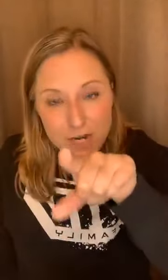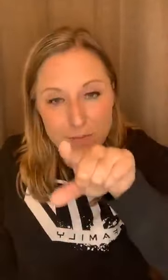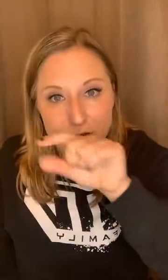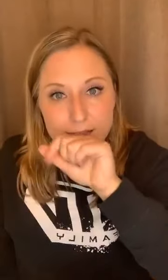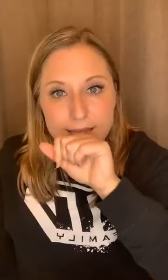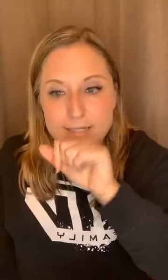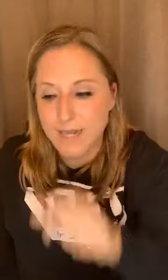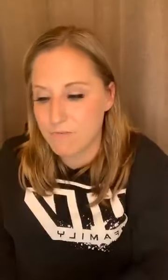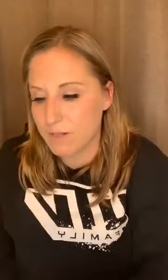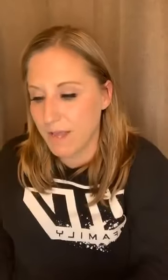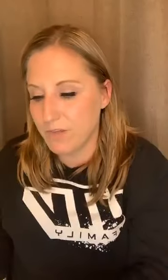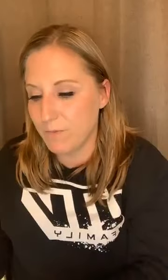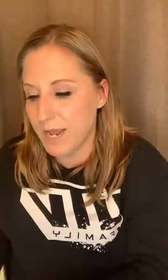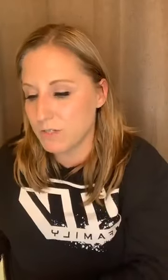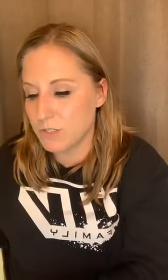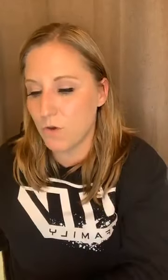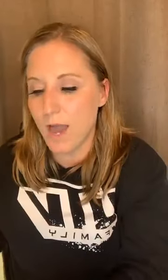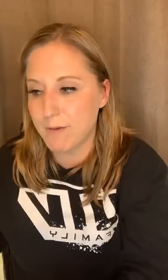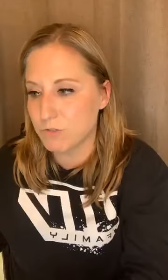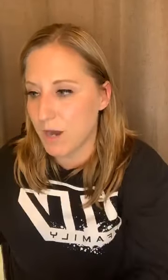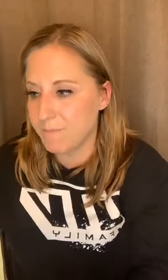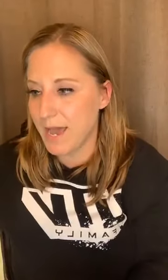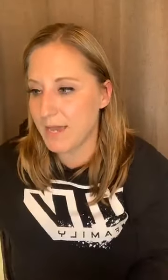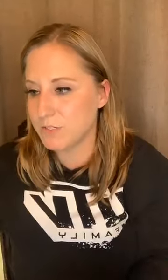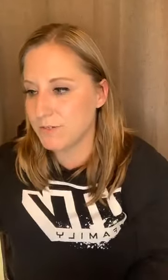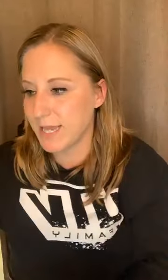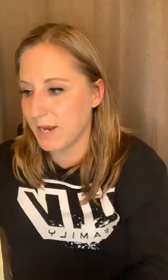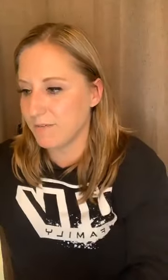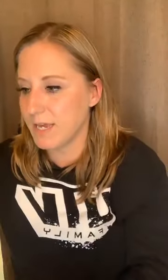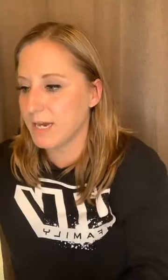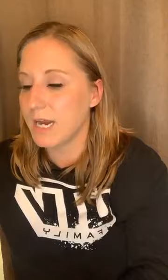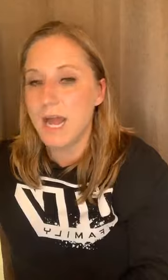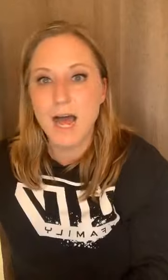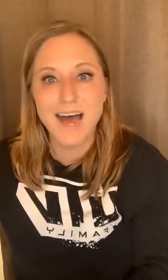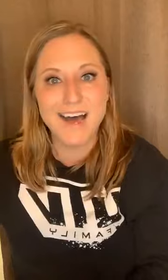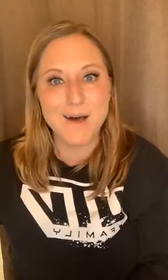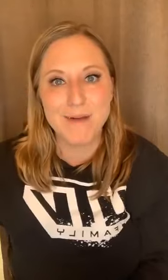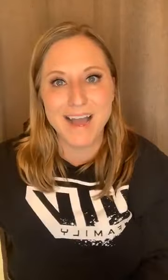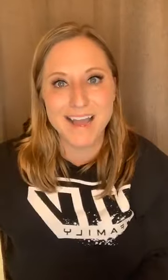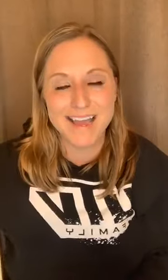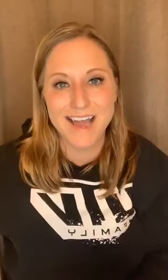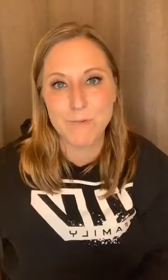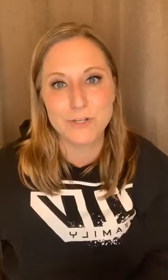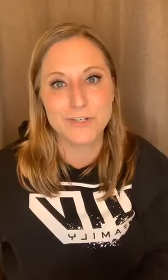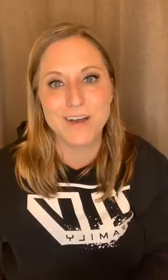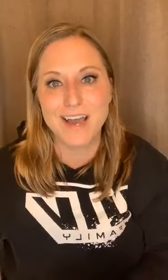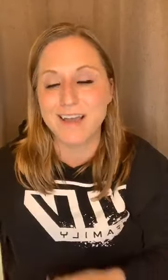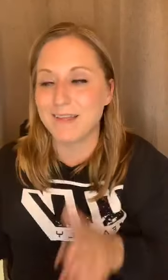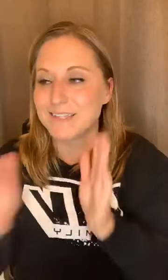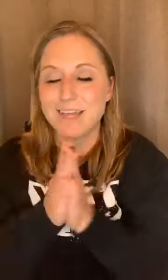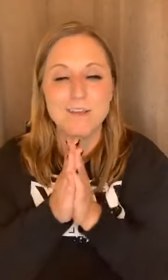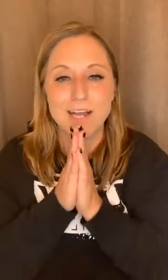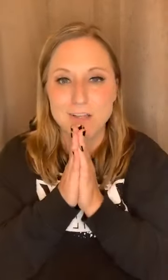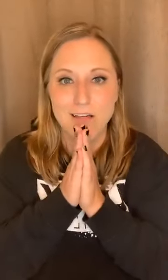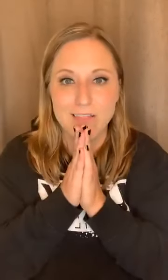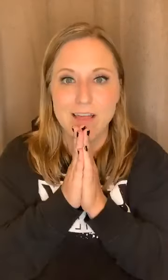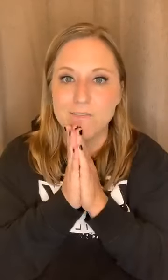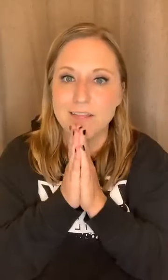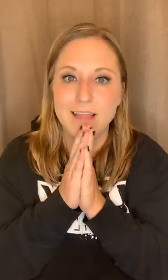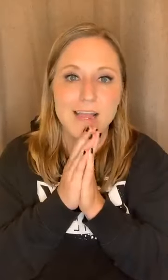community later today for a live Q and a, so I will drop that as soon as I get off here. Um, I, I wish you guys, I like sending you guys all the love and light